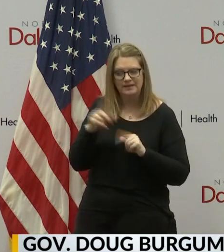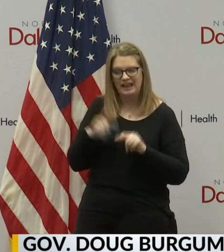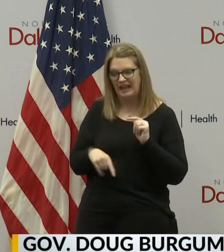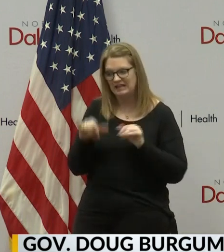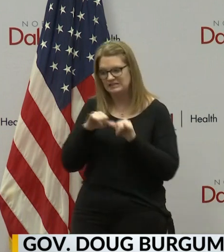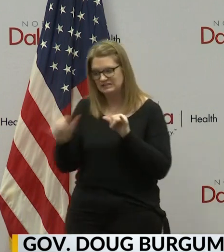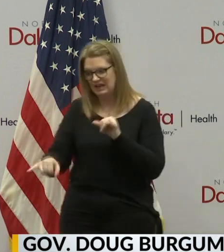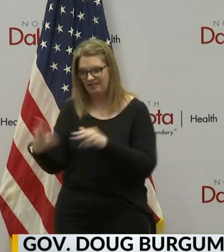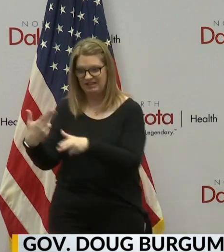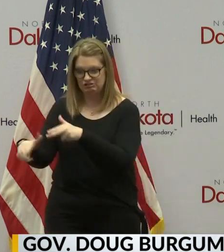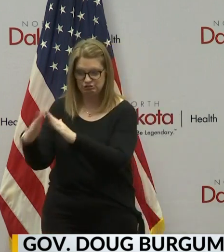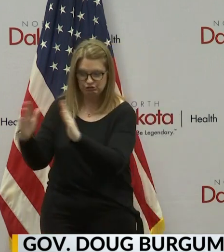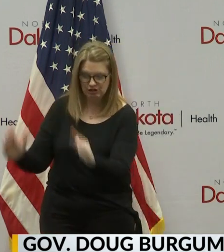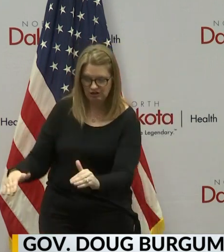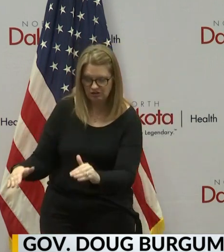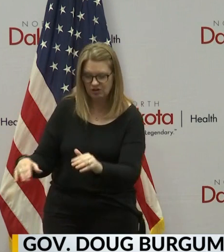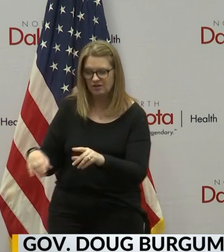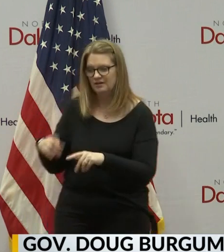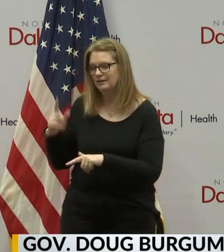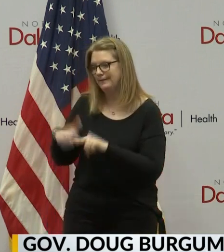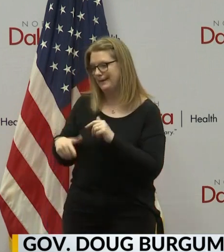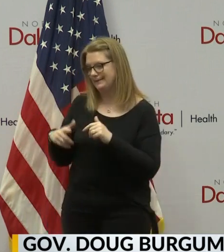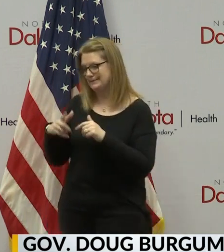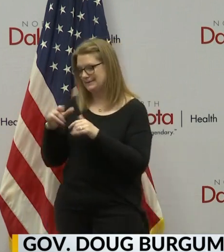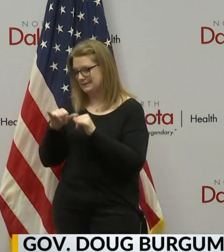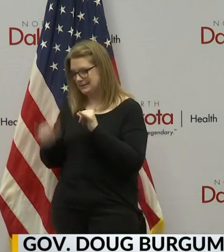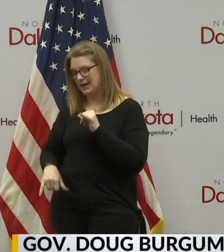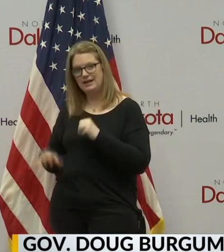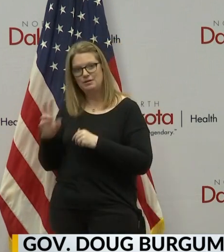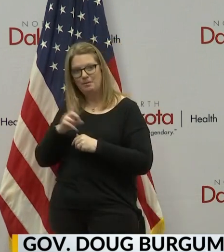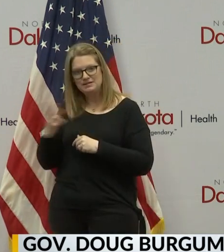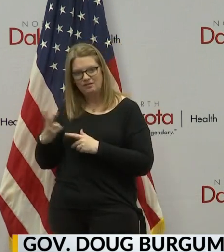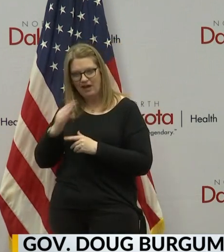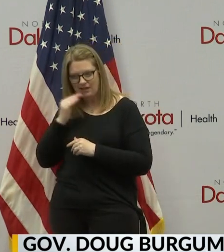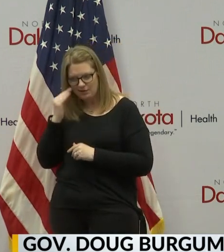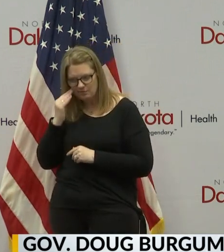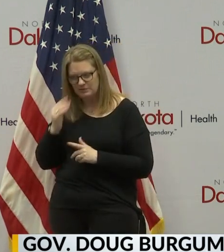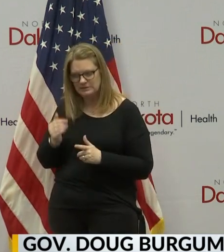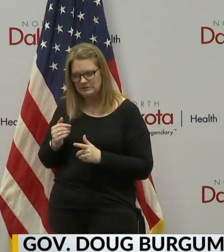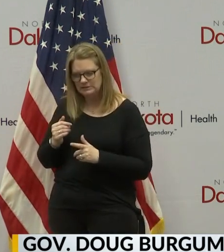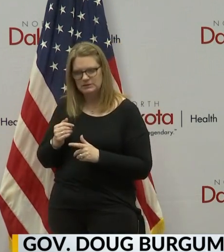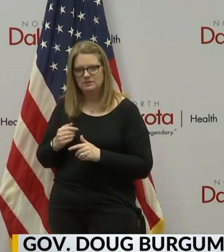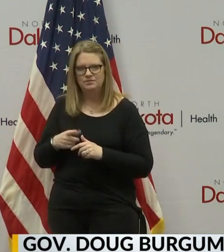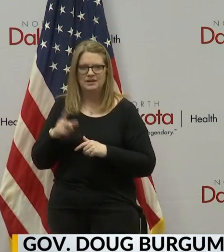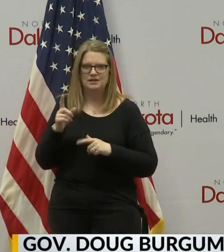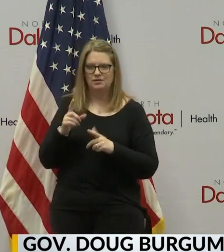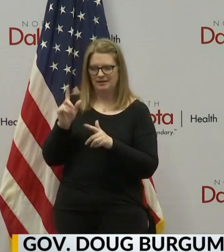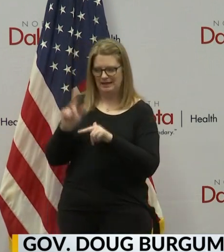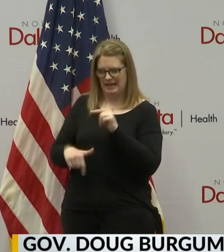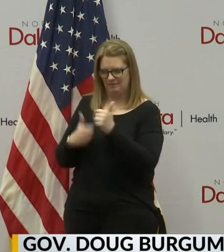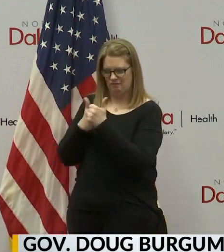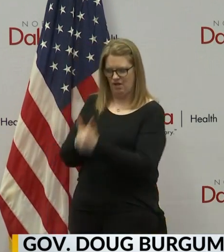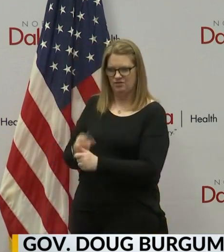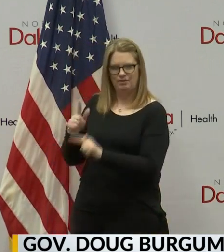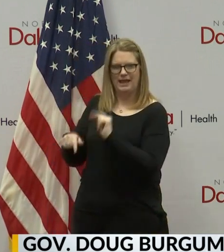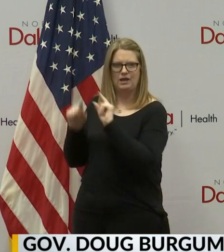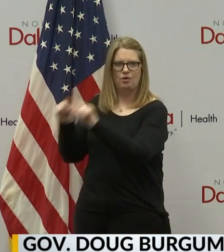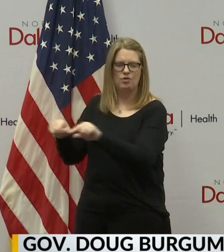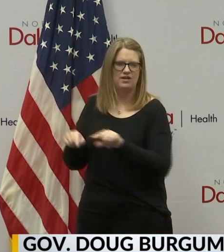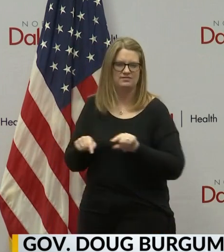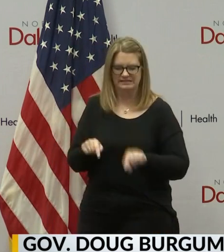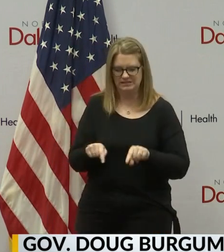-19. And when you test positive for COVID-19, you fall under the quarantine orders that we previously issued. So this new program,